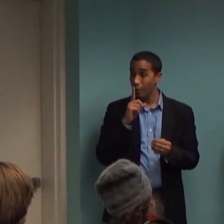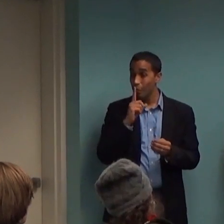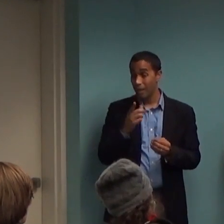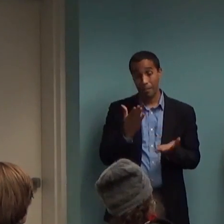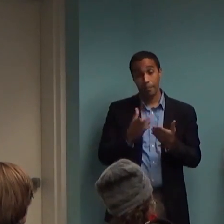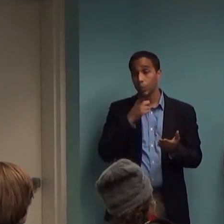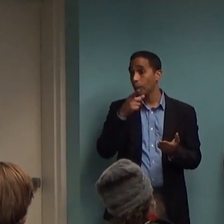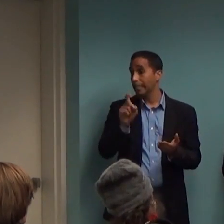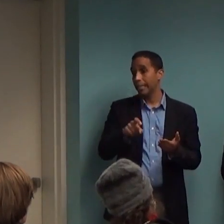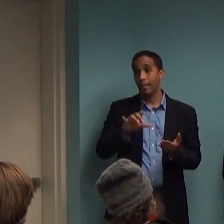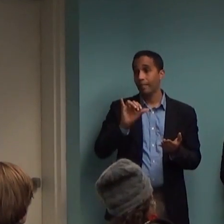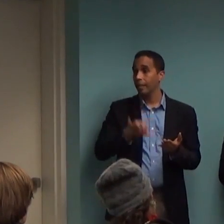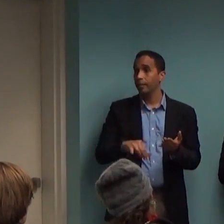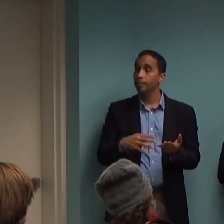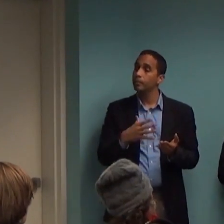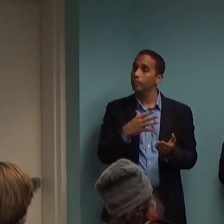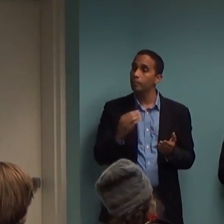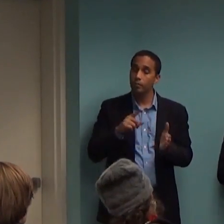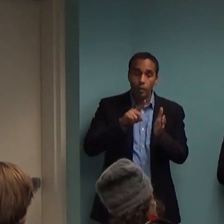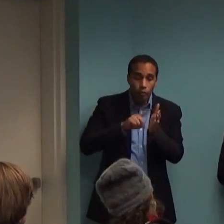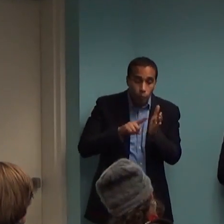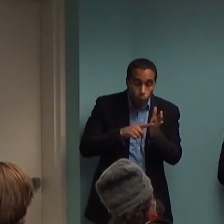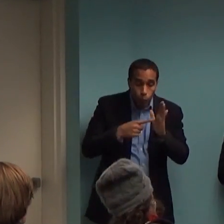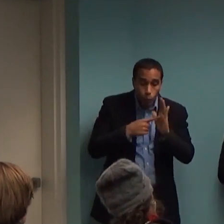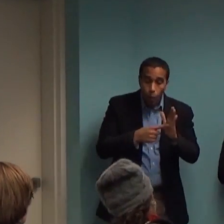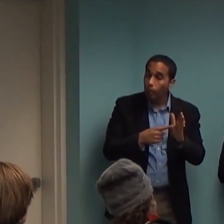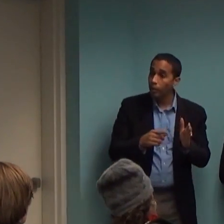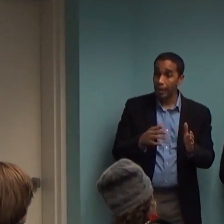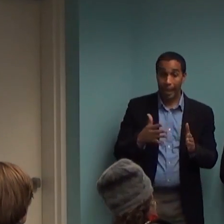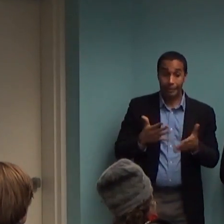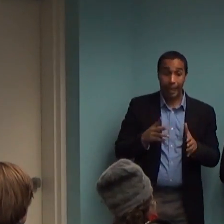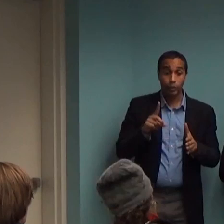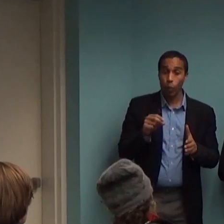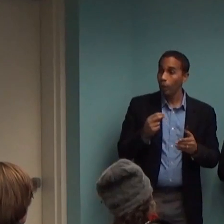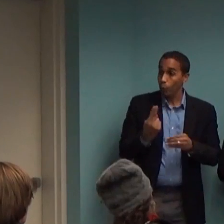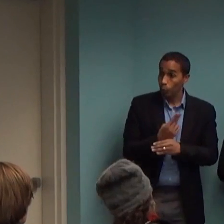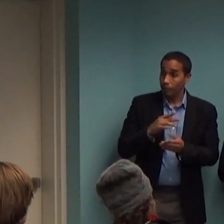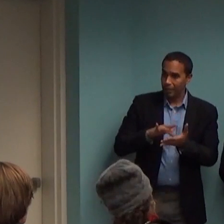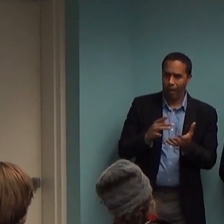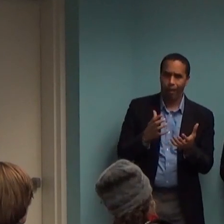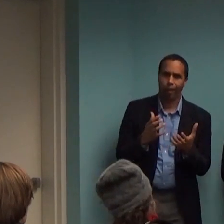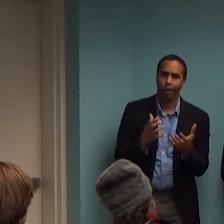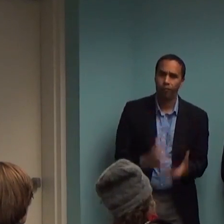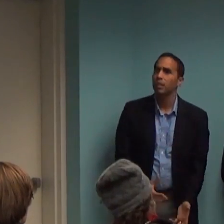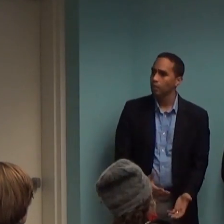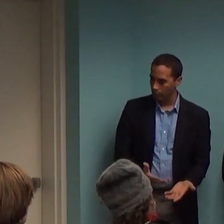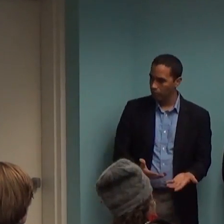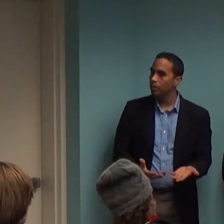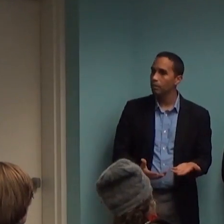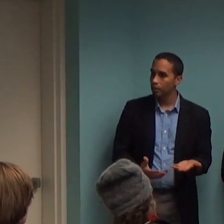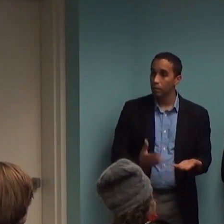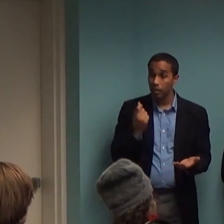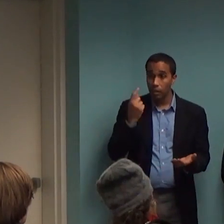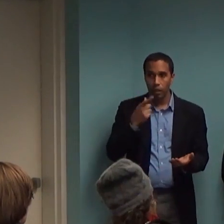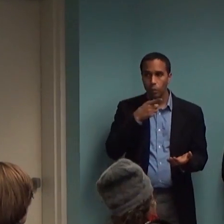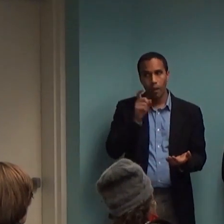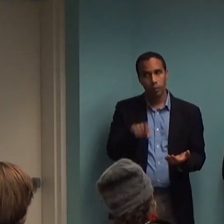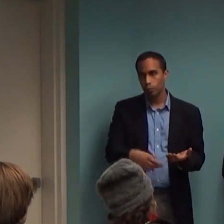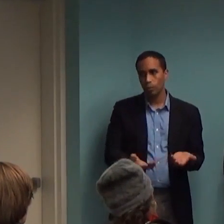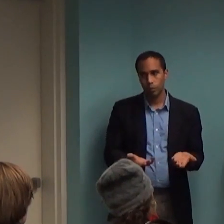shows that medical utilization for anxiety disorders is very, very high. And maybe needlessly so. Like an